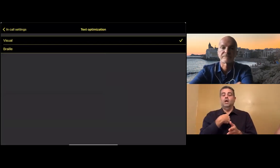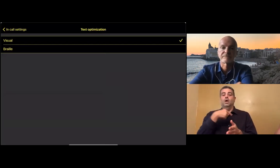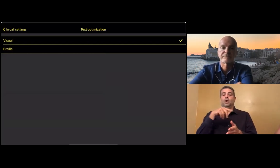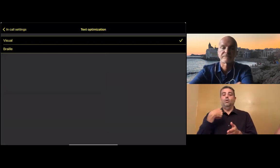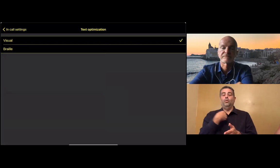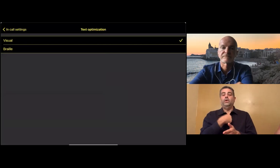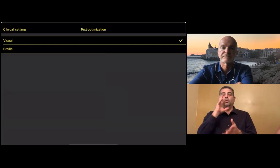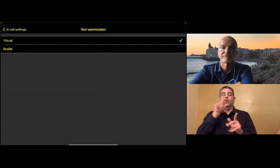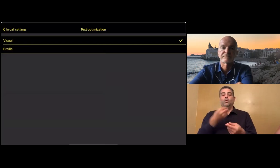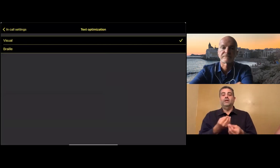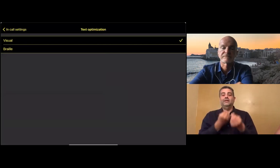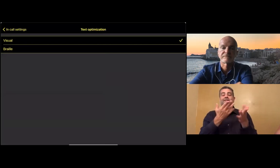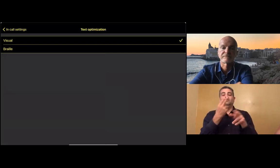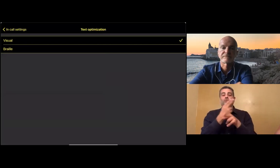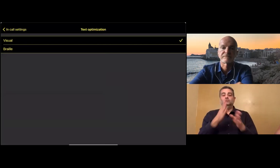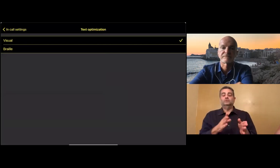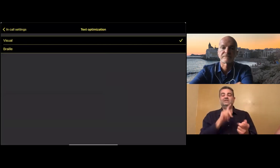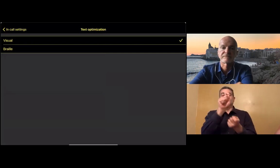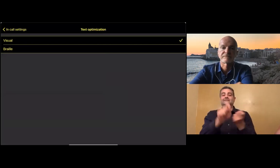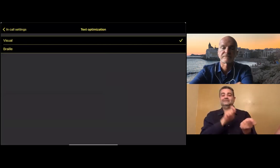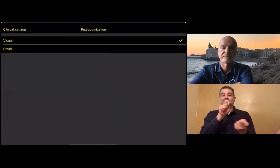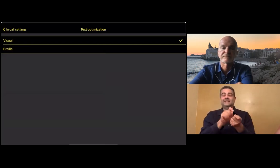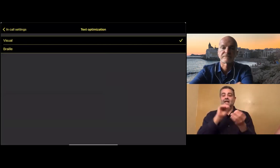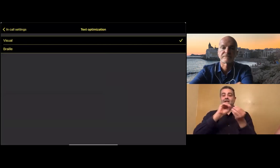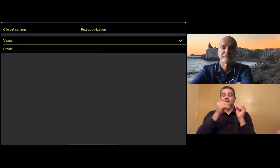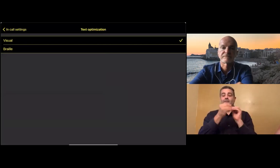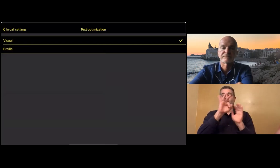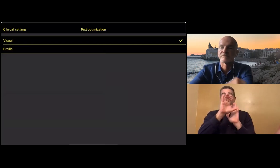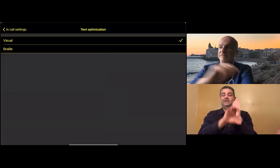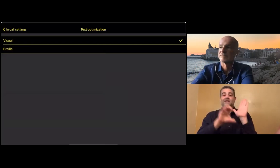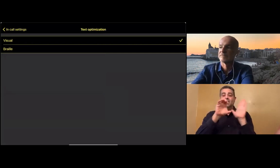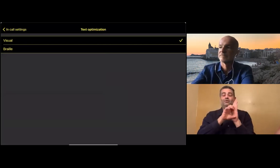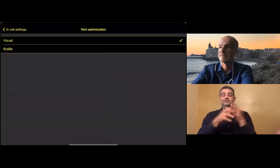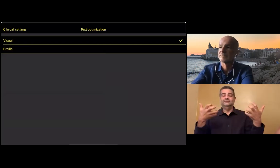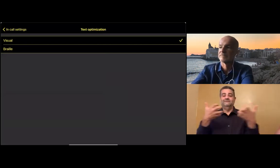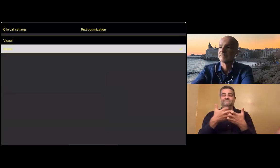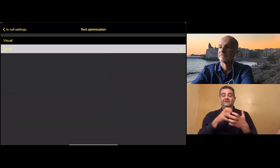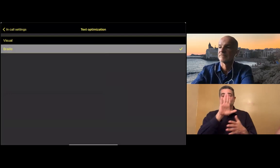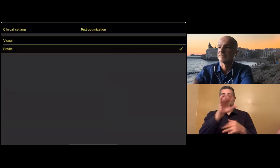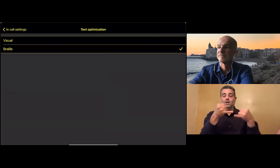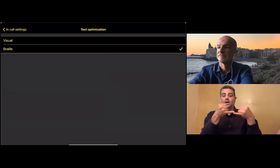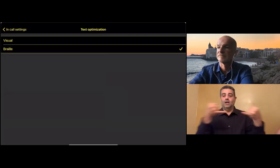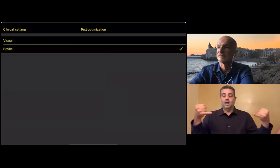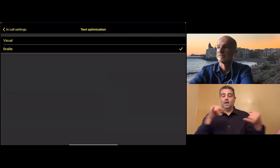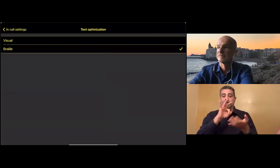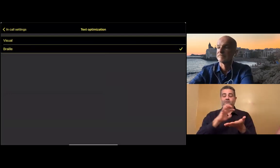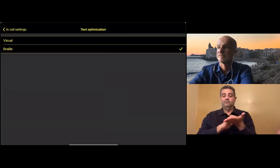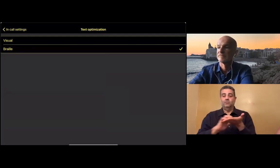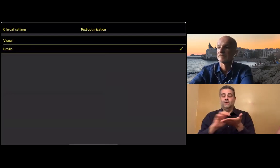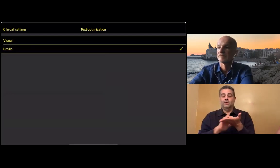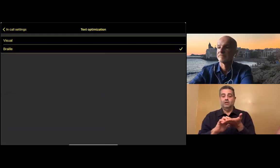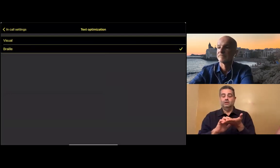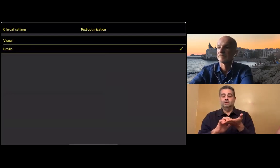then